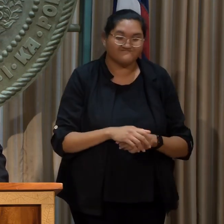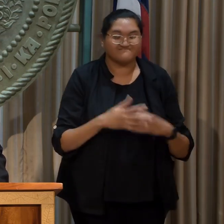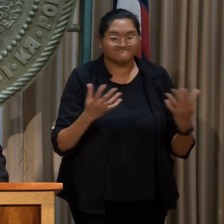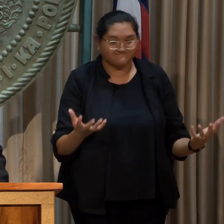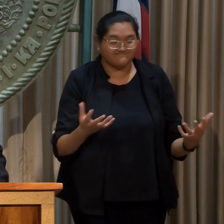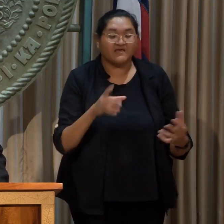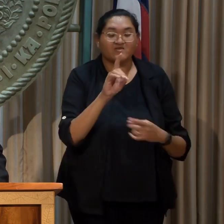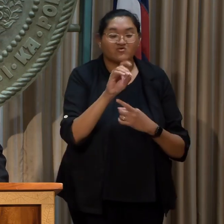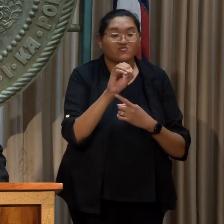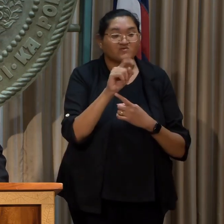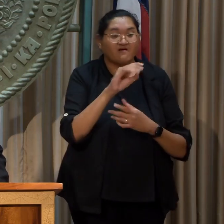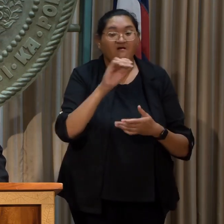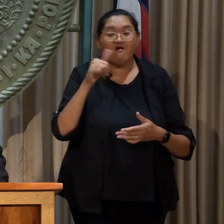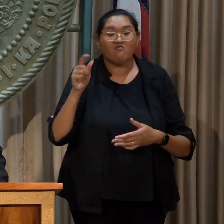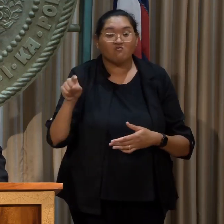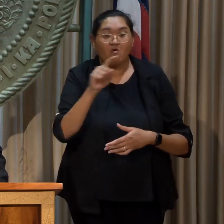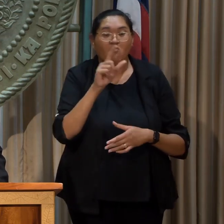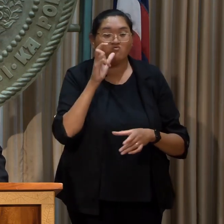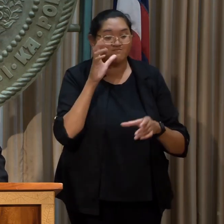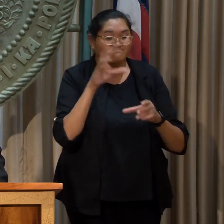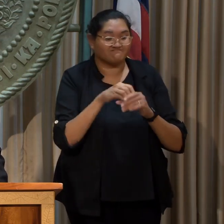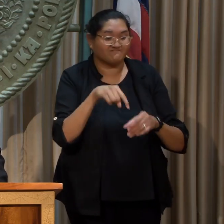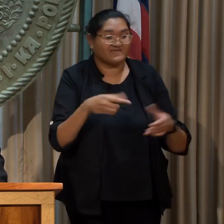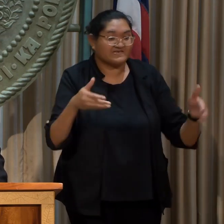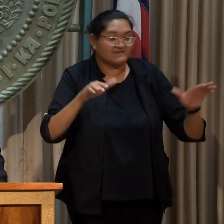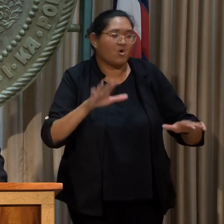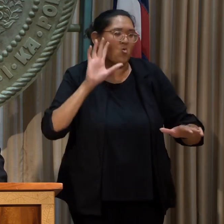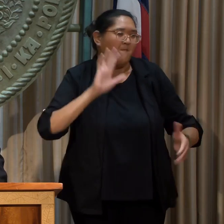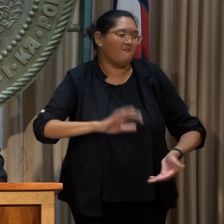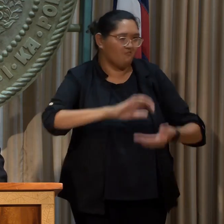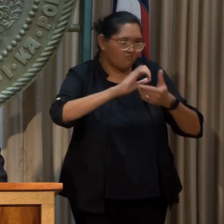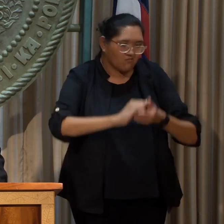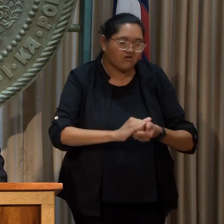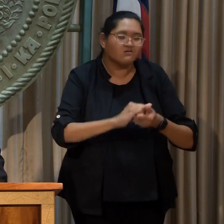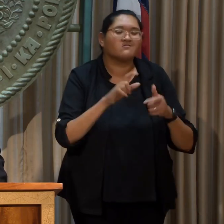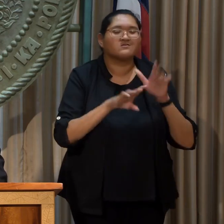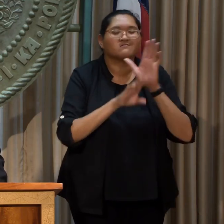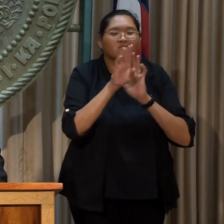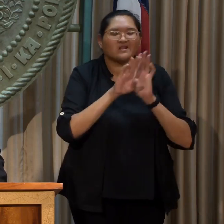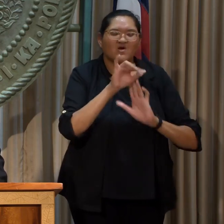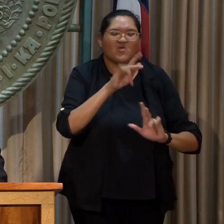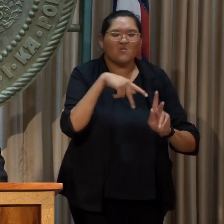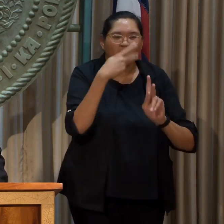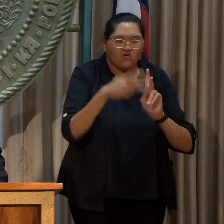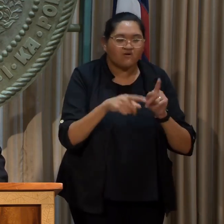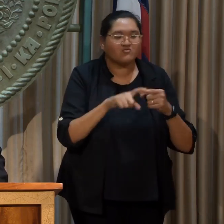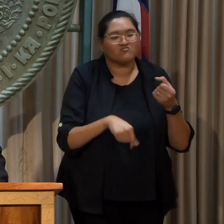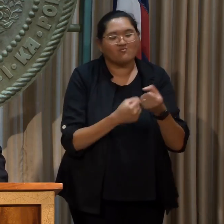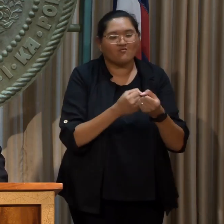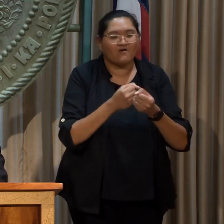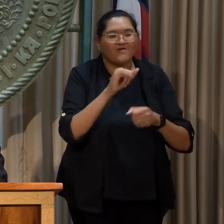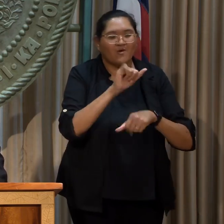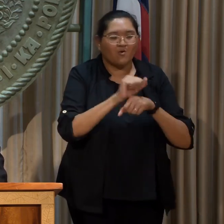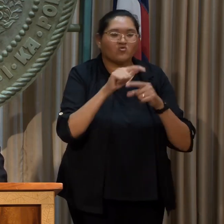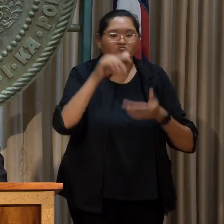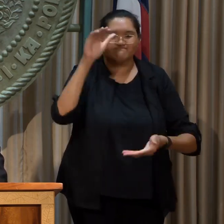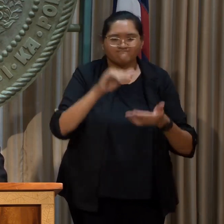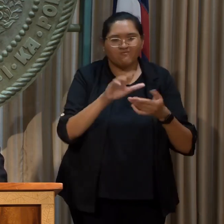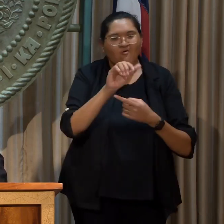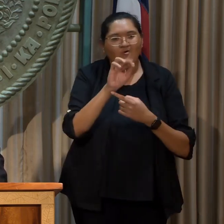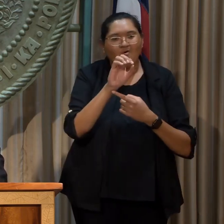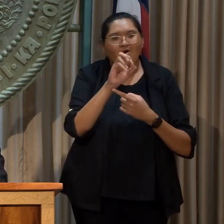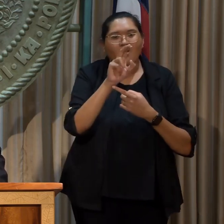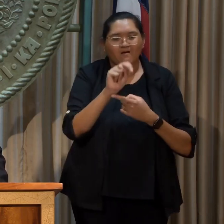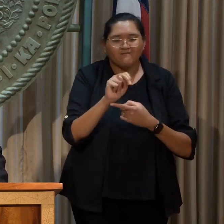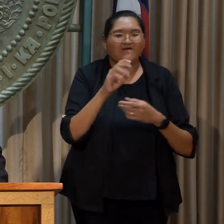end, DOT and the other parties to this settlement will partner to develop and implement programs to support the work of decarbonizing the transportation